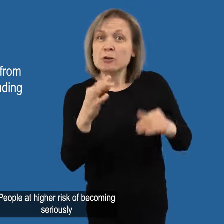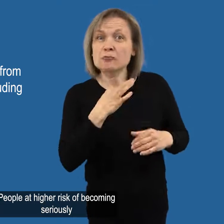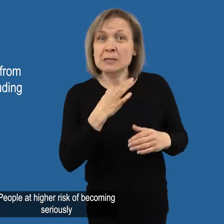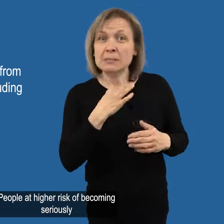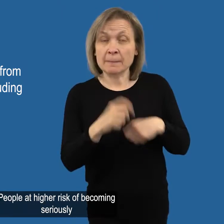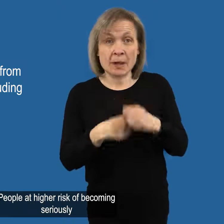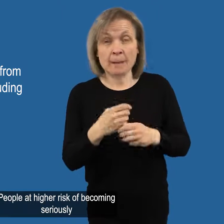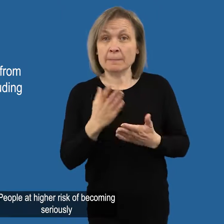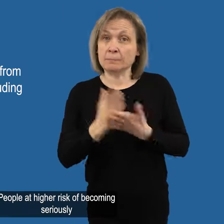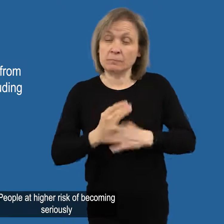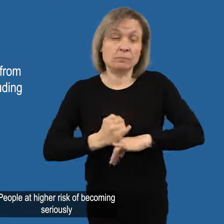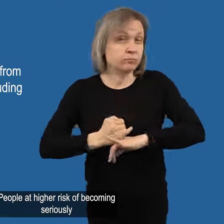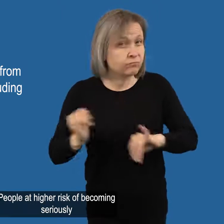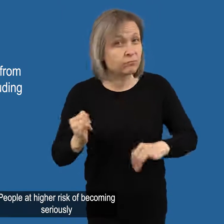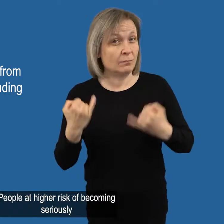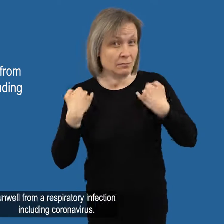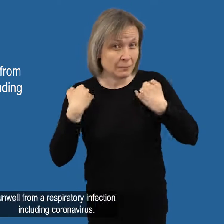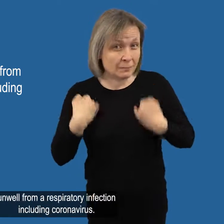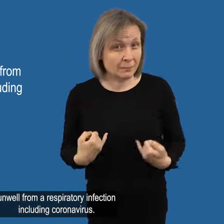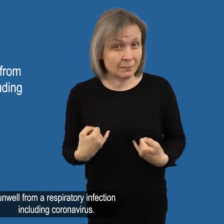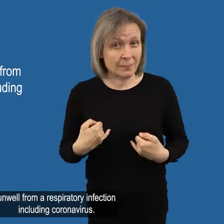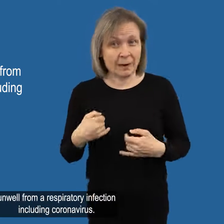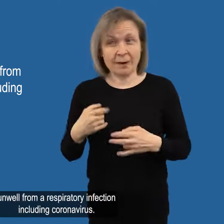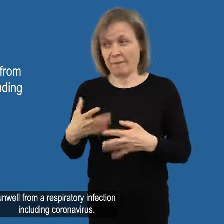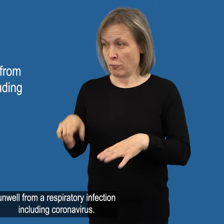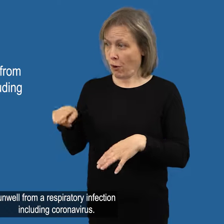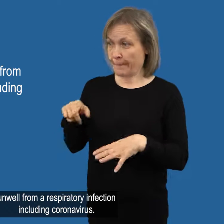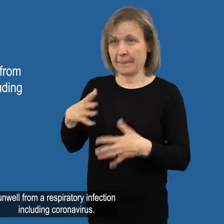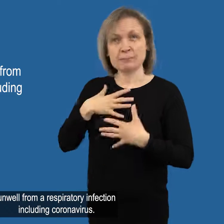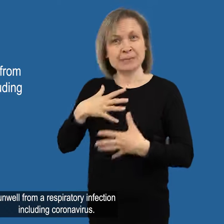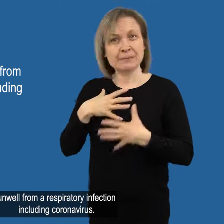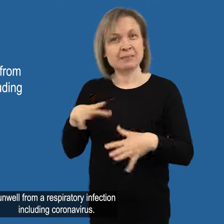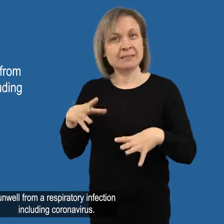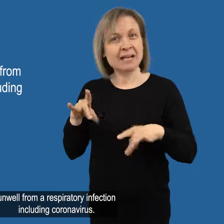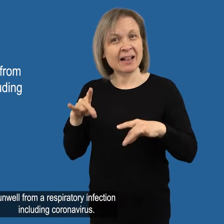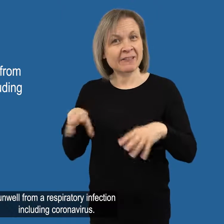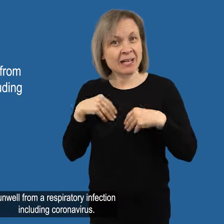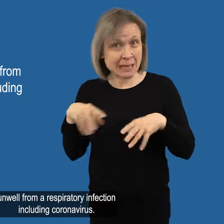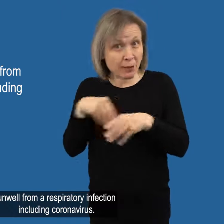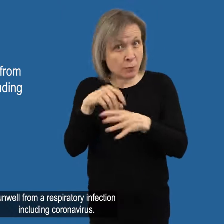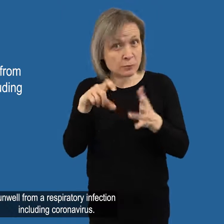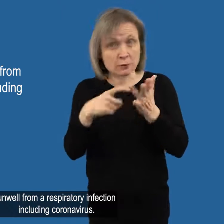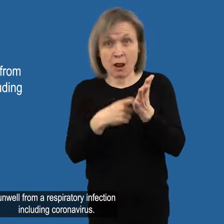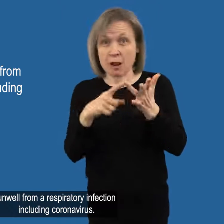People at higher risk of becoming seriously unwell from a respiratory infection including coronavirus